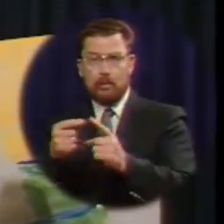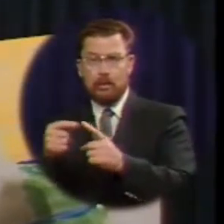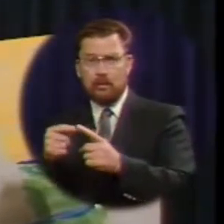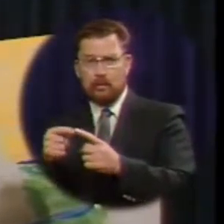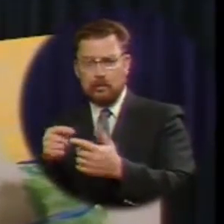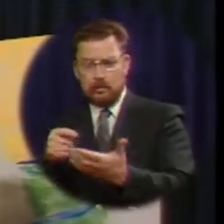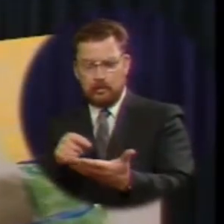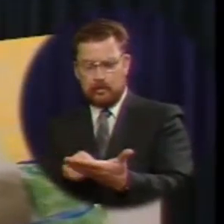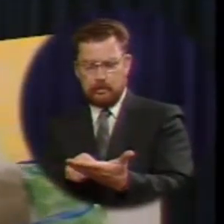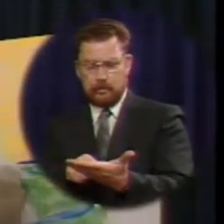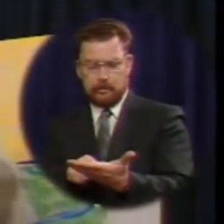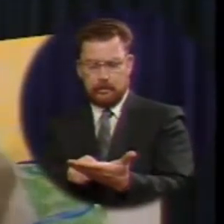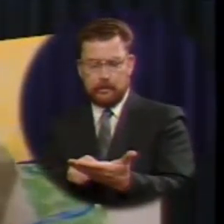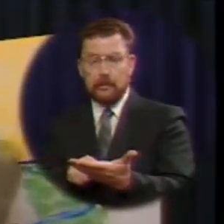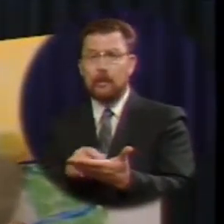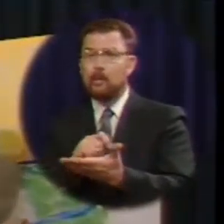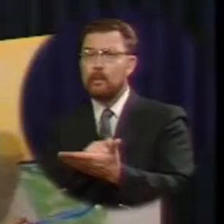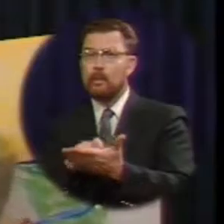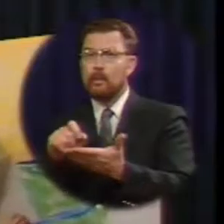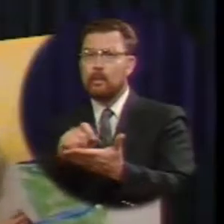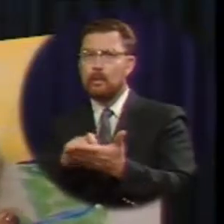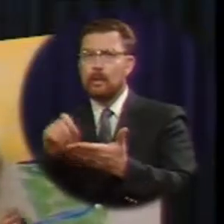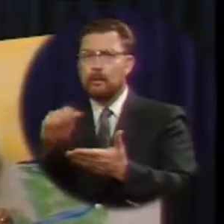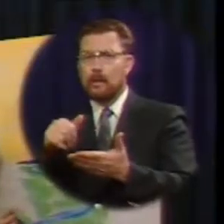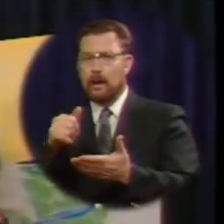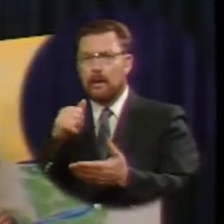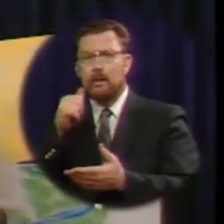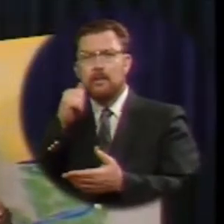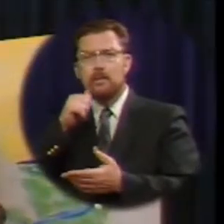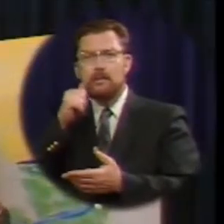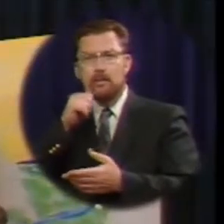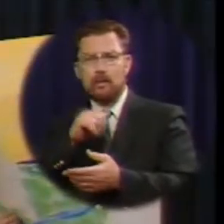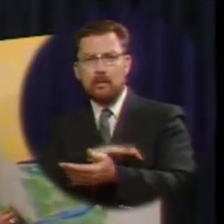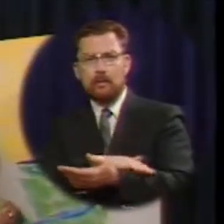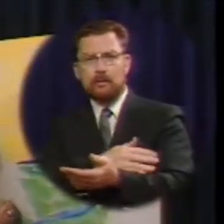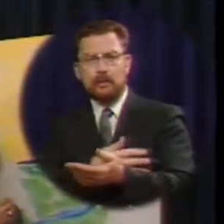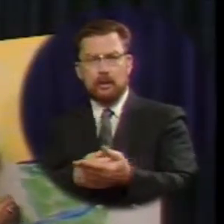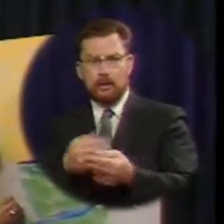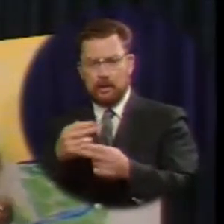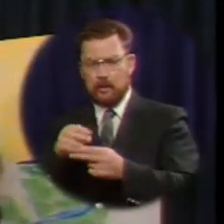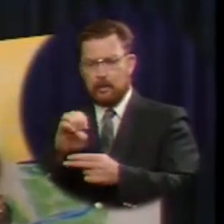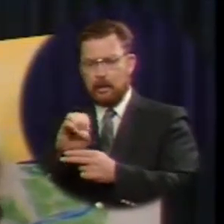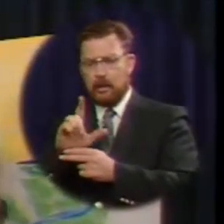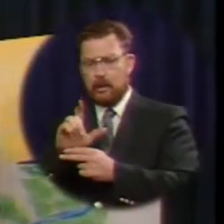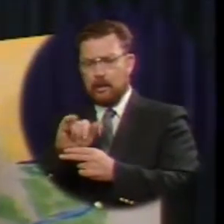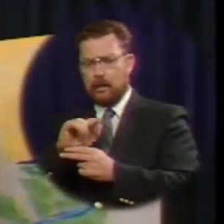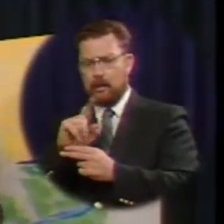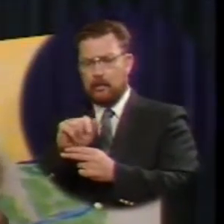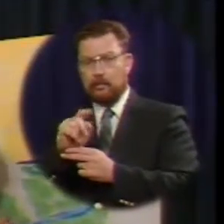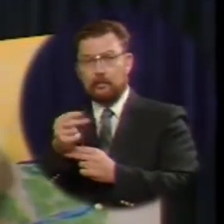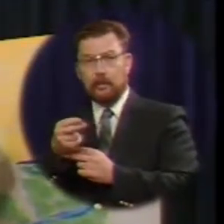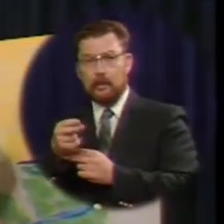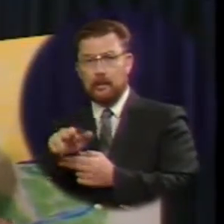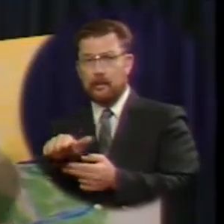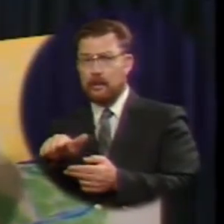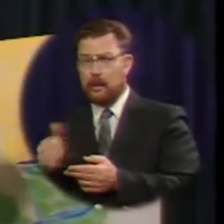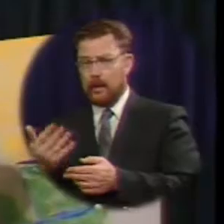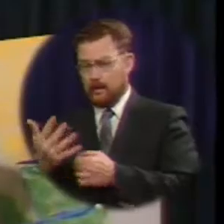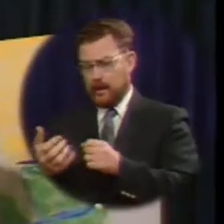it had been written by a little orphan Scottish girl by the name of Elizabeth she had died five years before